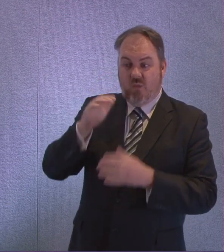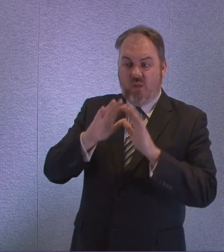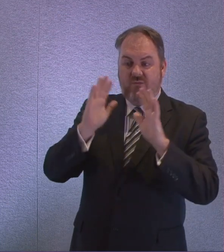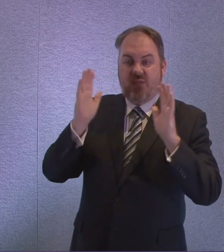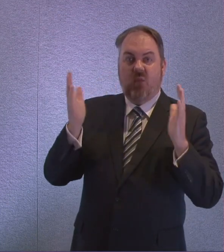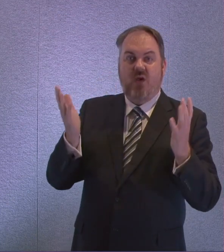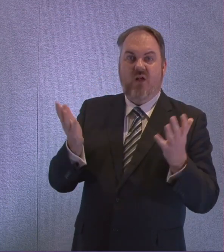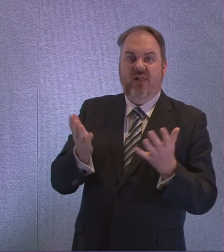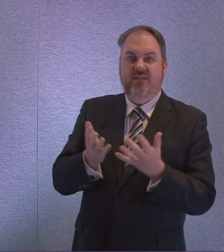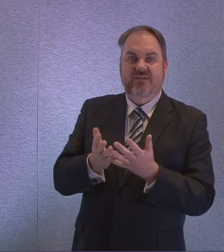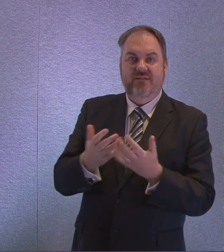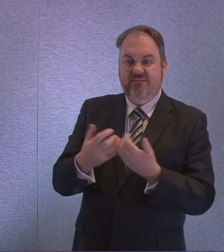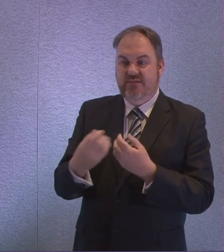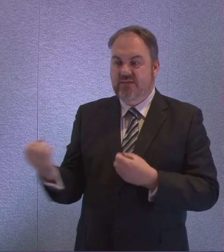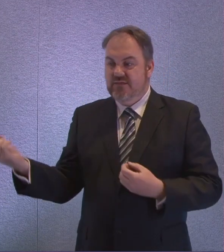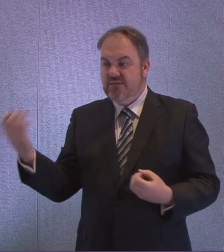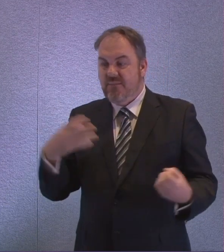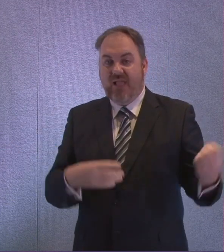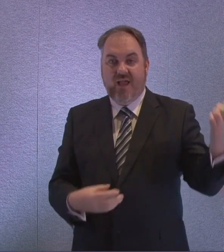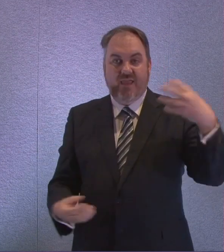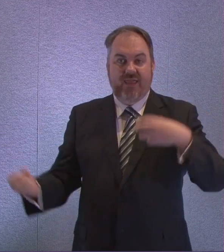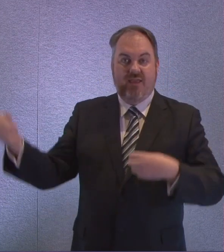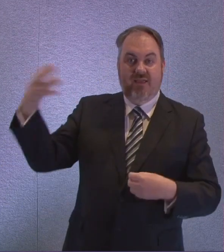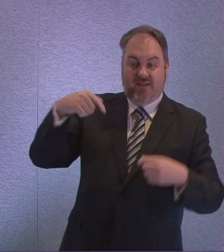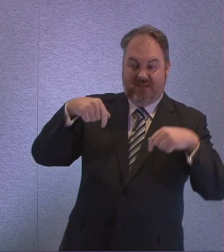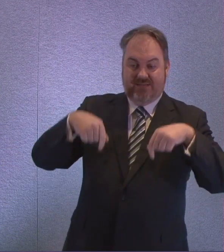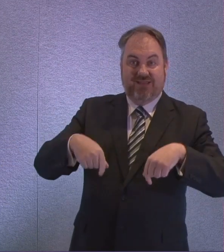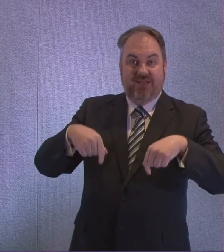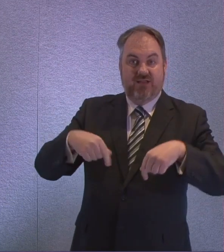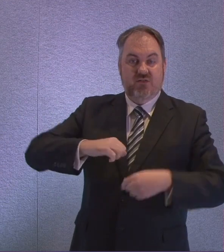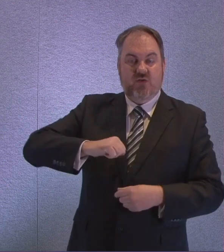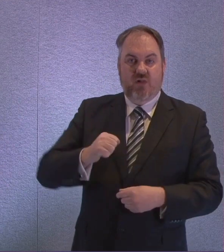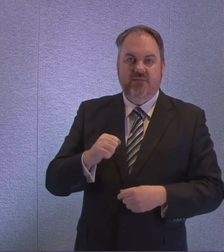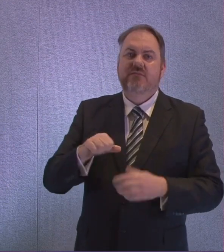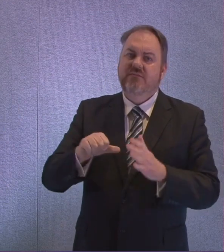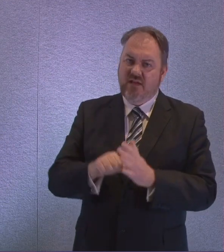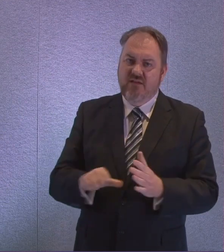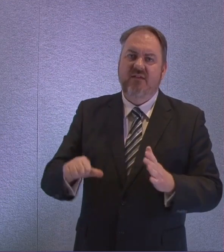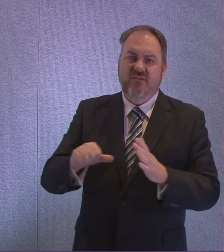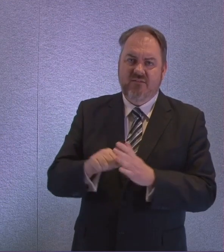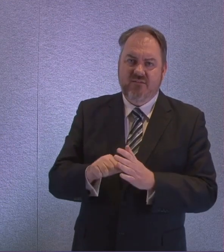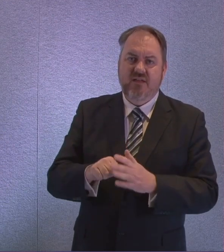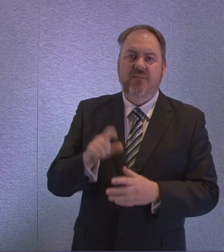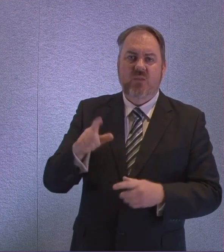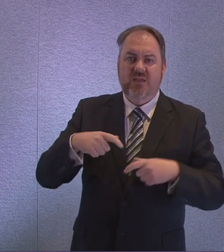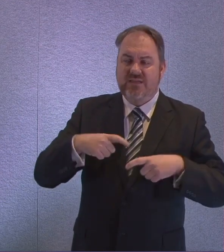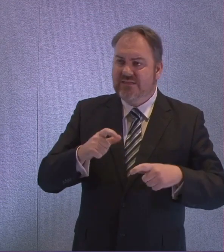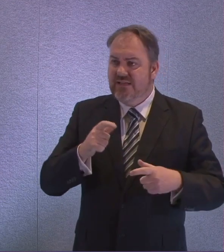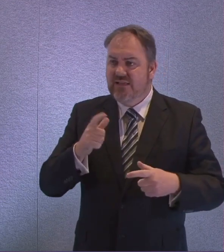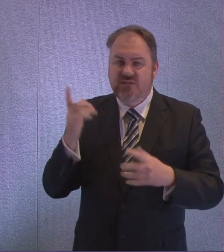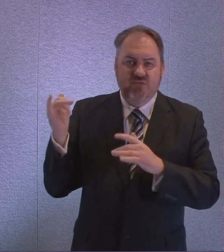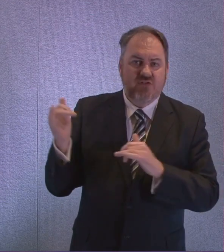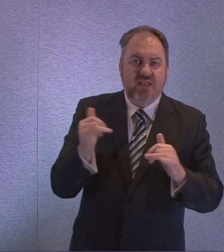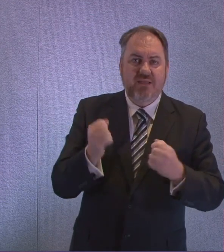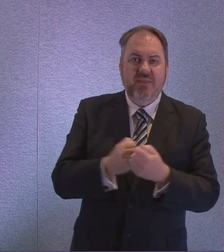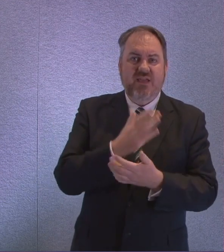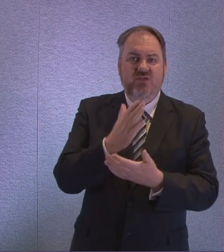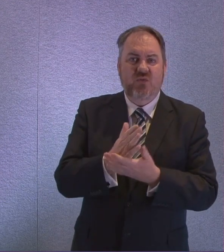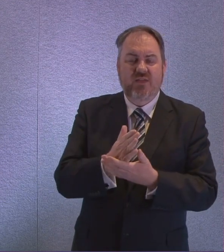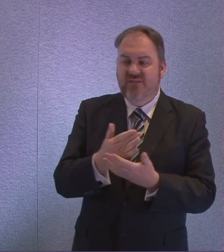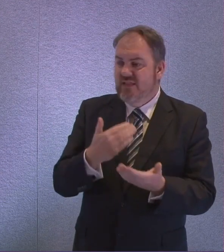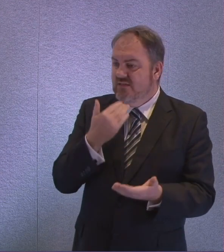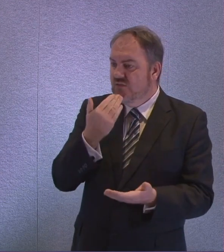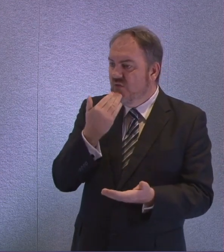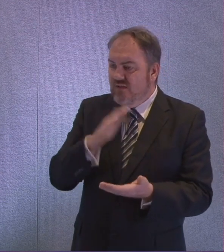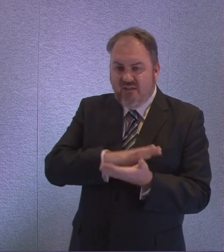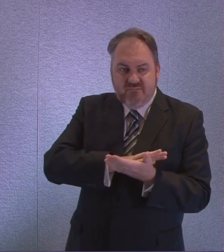on that supply. We have taken significant steps to improve distribution and we continue to do that, addressing glitches or concerns where